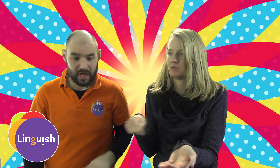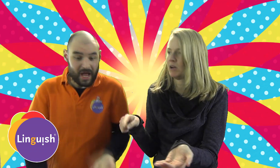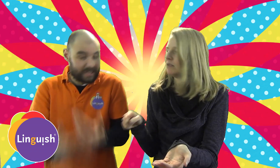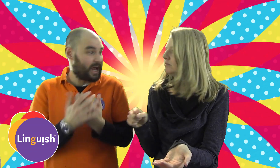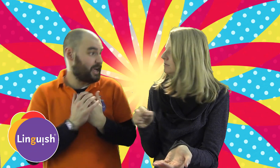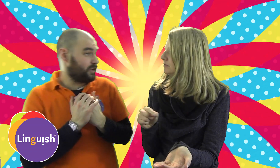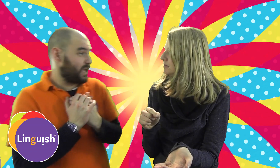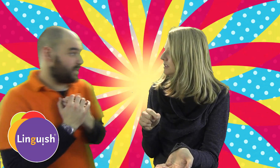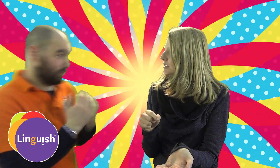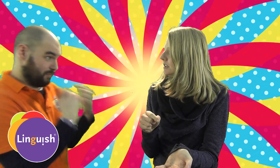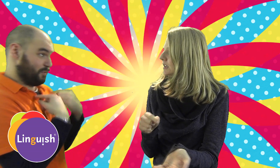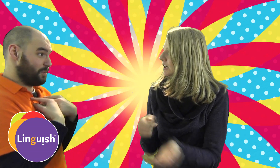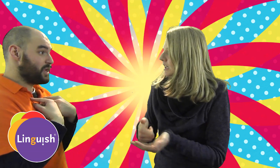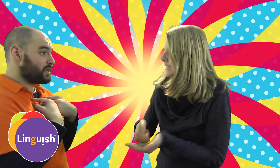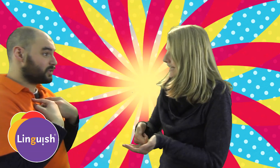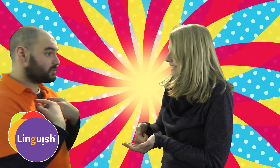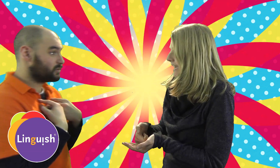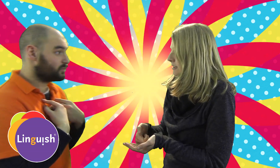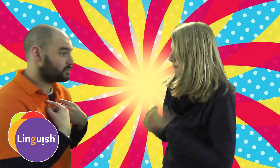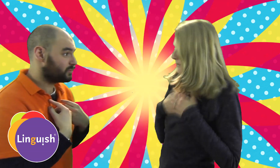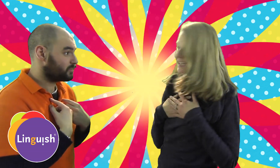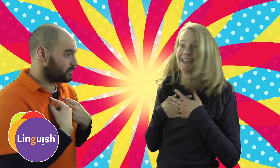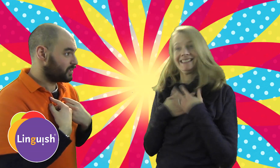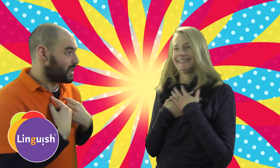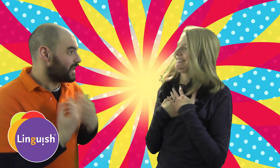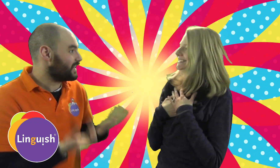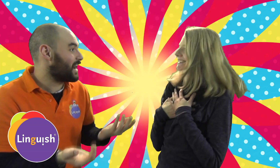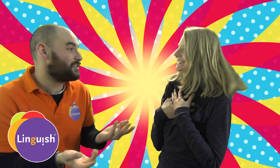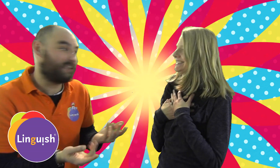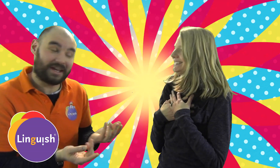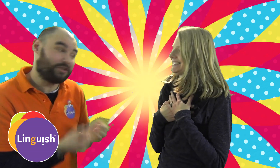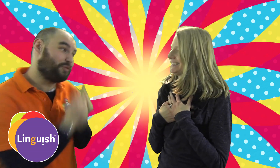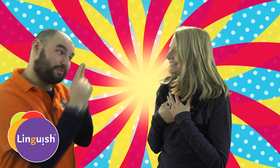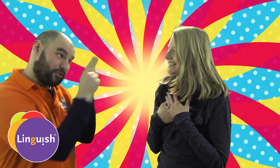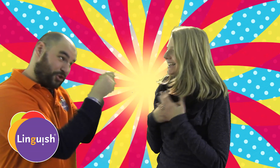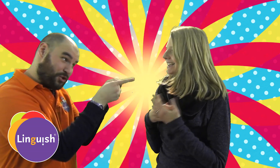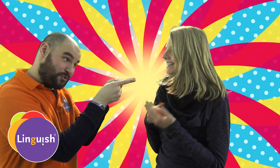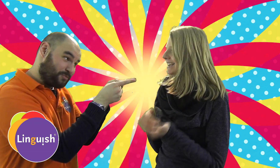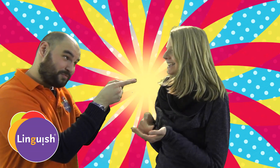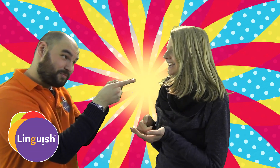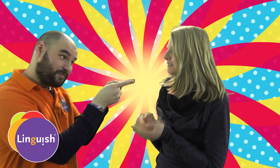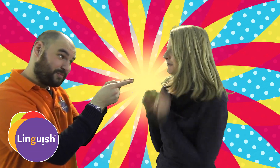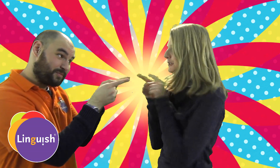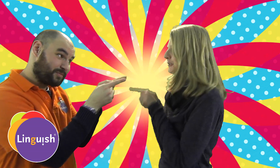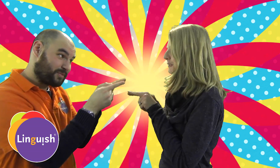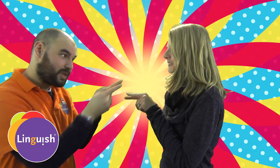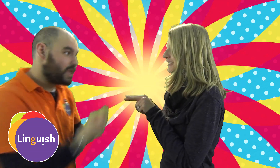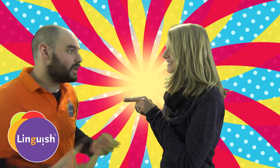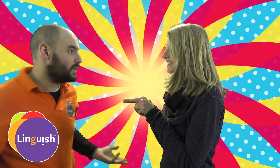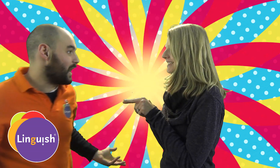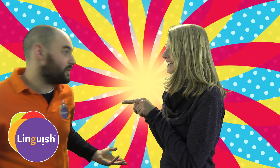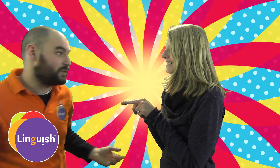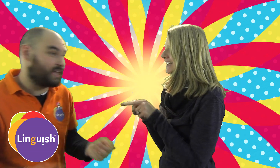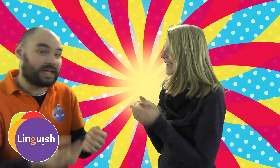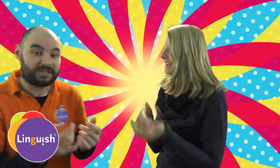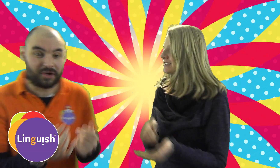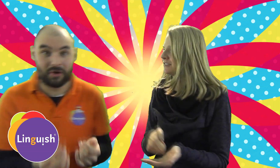Light a candle for me. Light a candle for me. Light a candle for you. Light a candle,